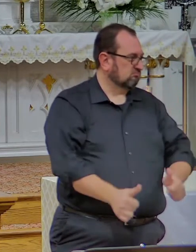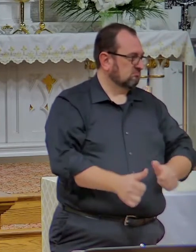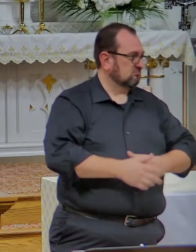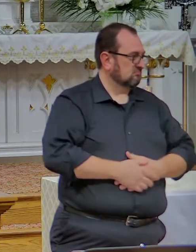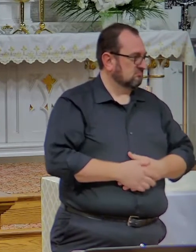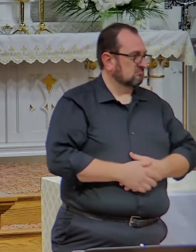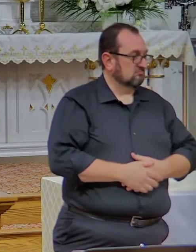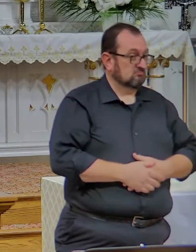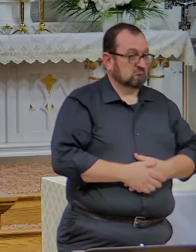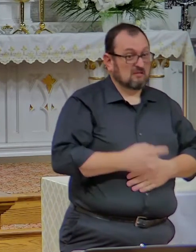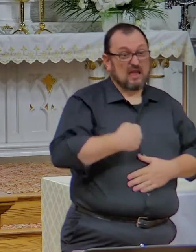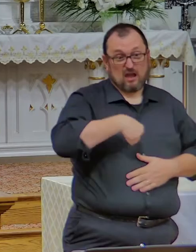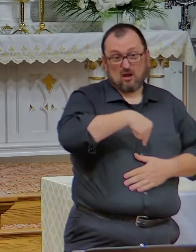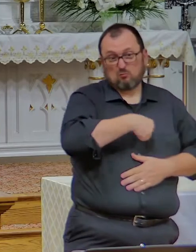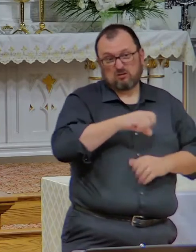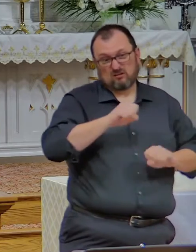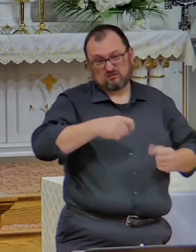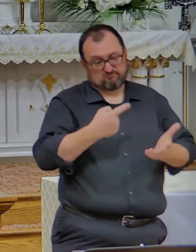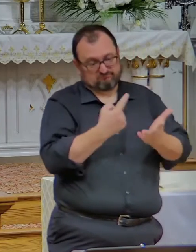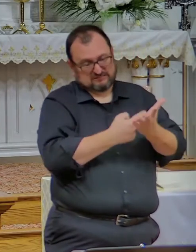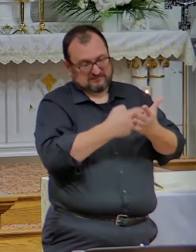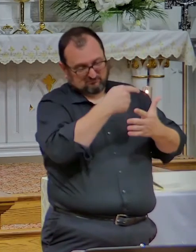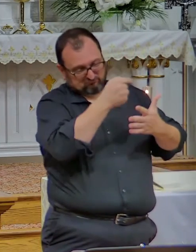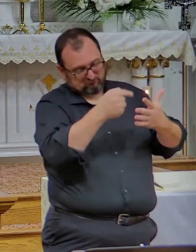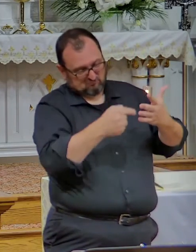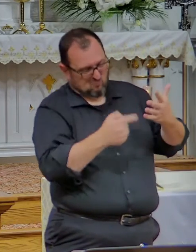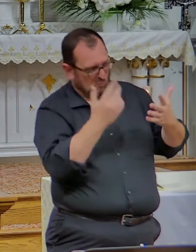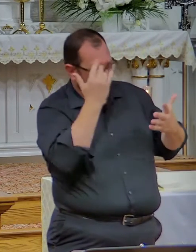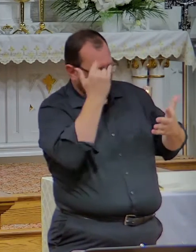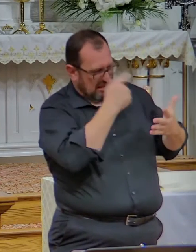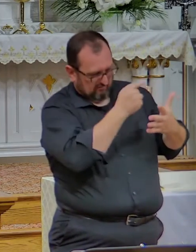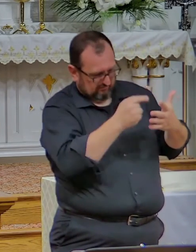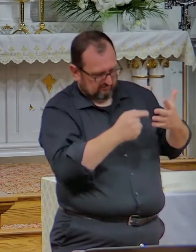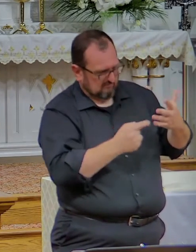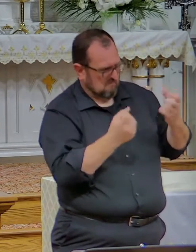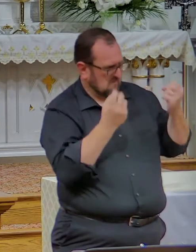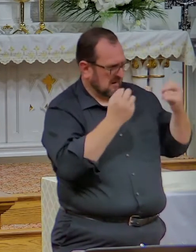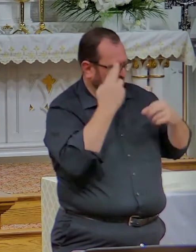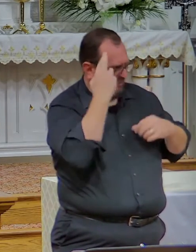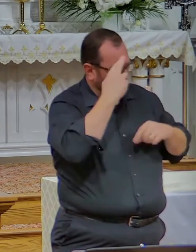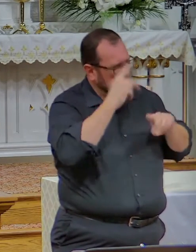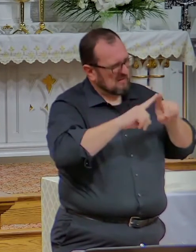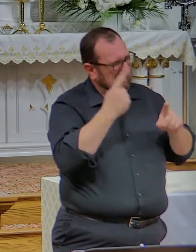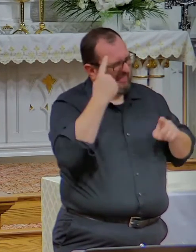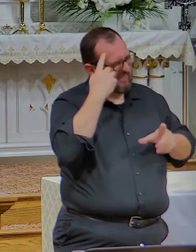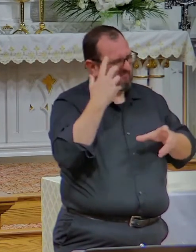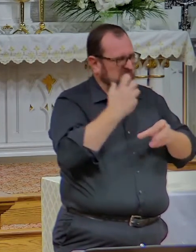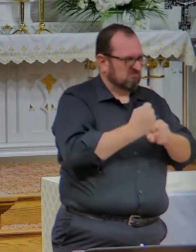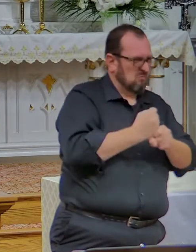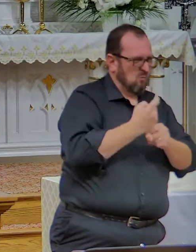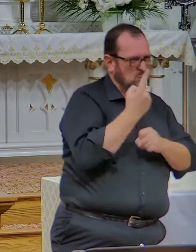We could have a great discussion on why, but I think it comes down to one thing.